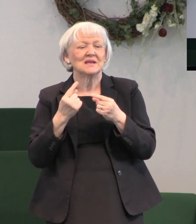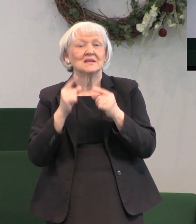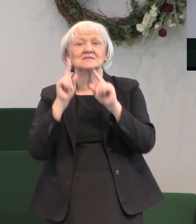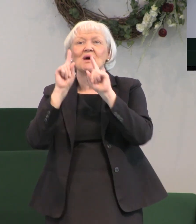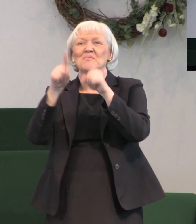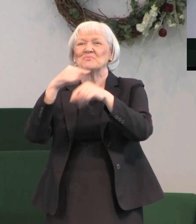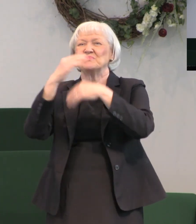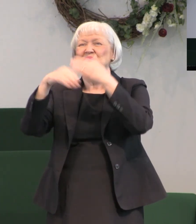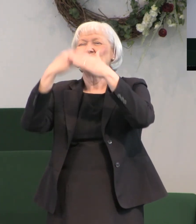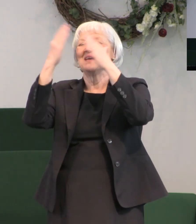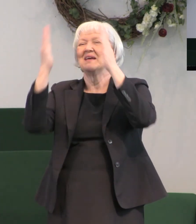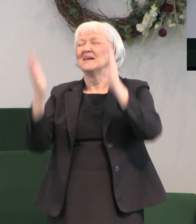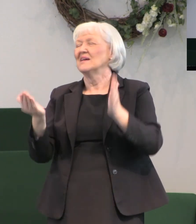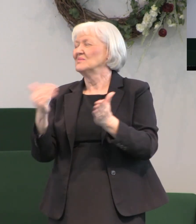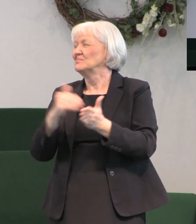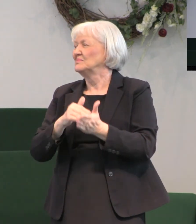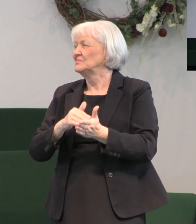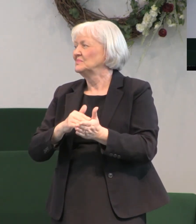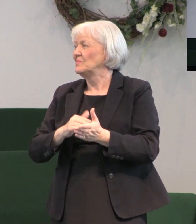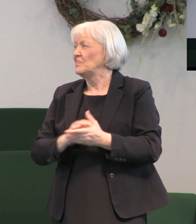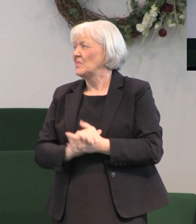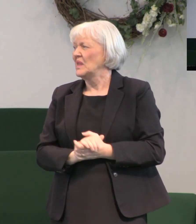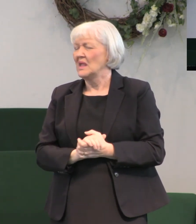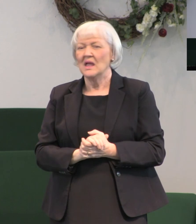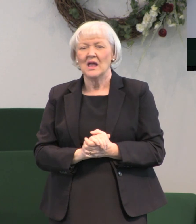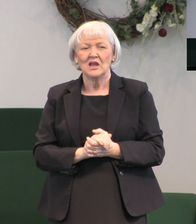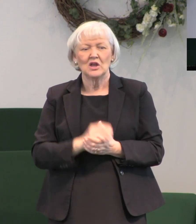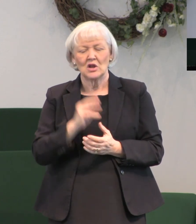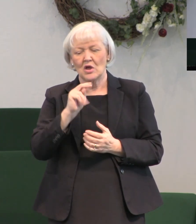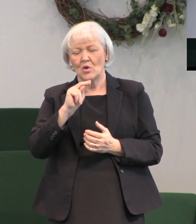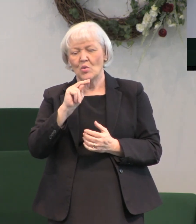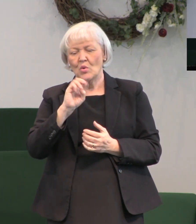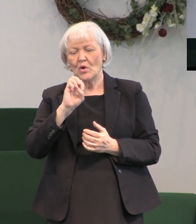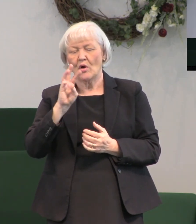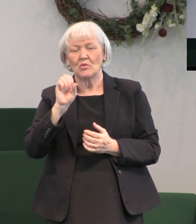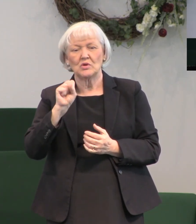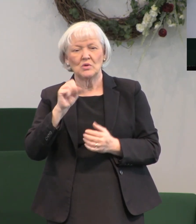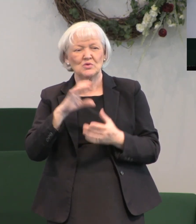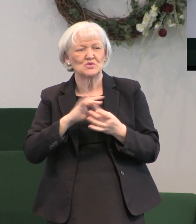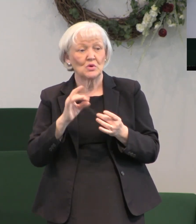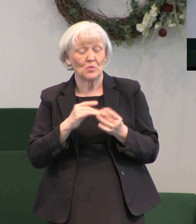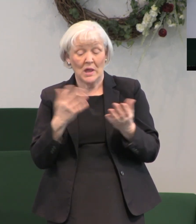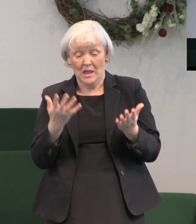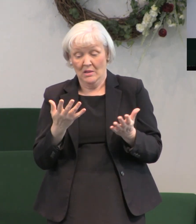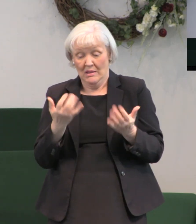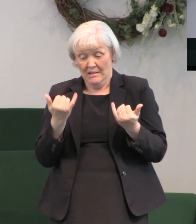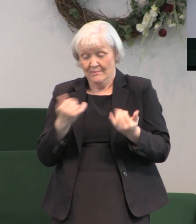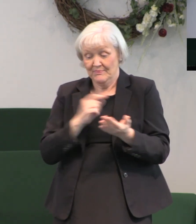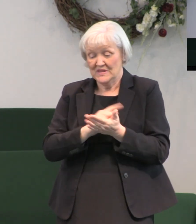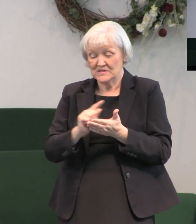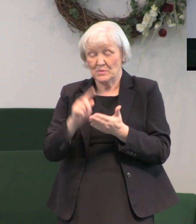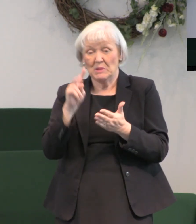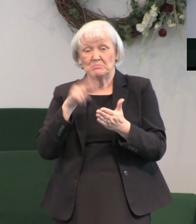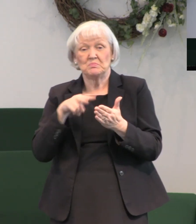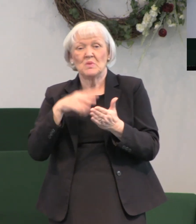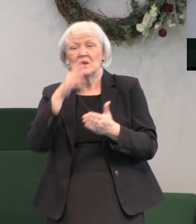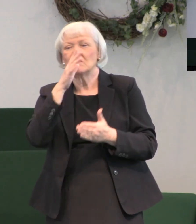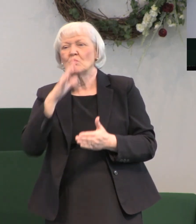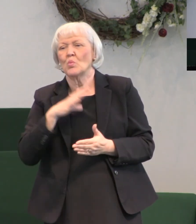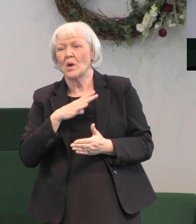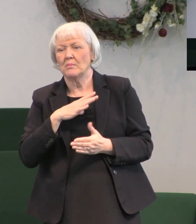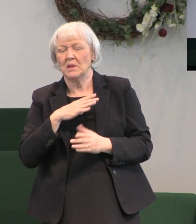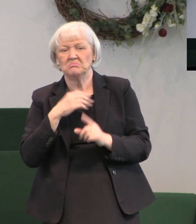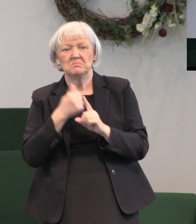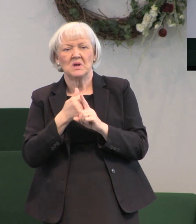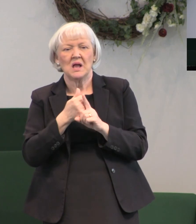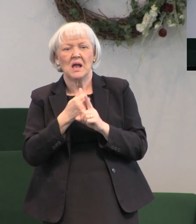you see news stories about well I read this week about a lady who's blind